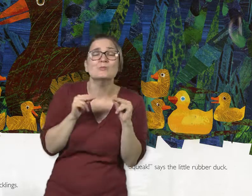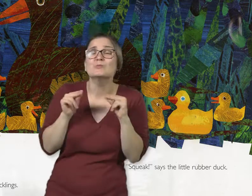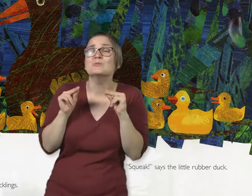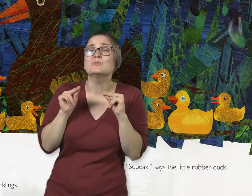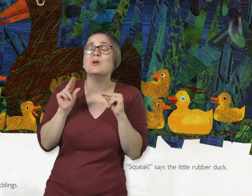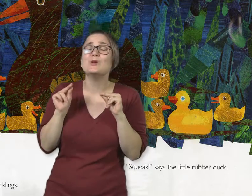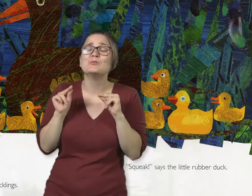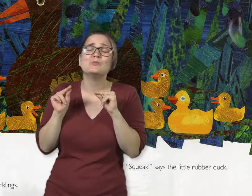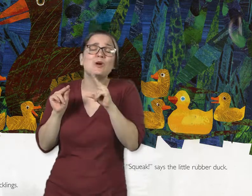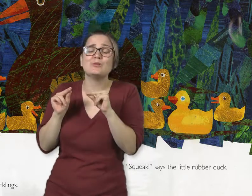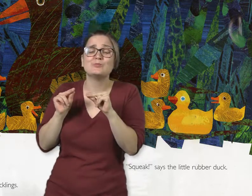ducklings.